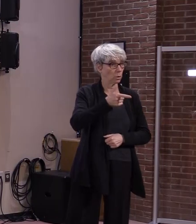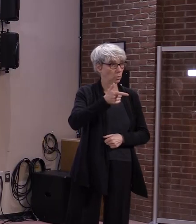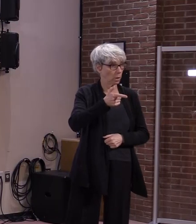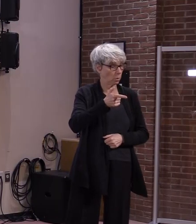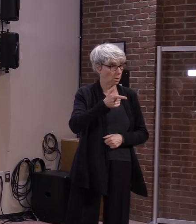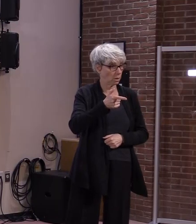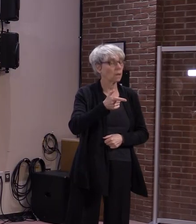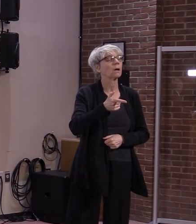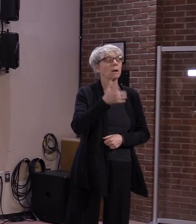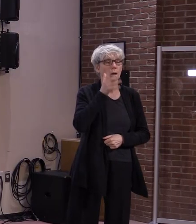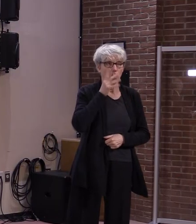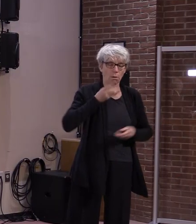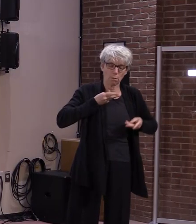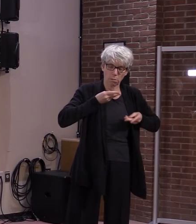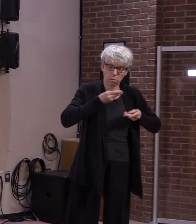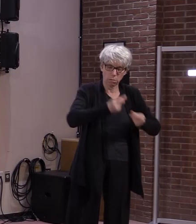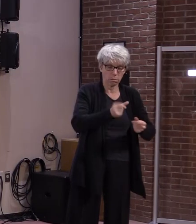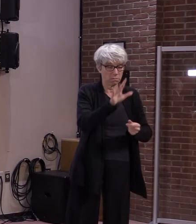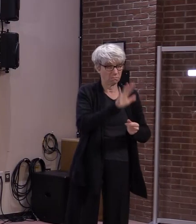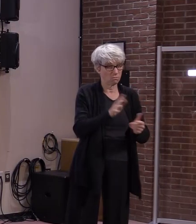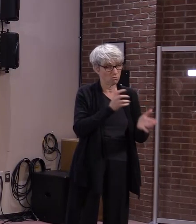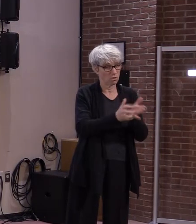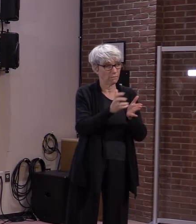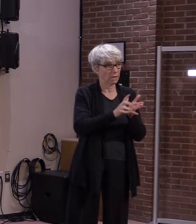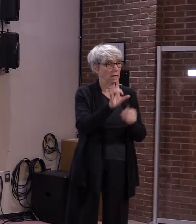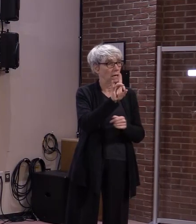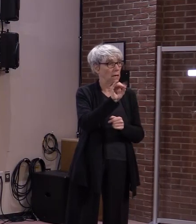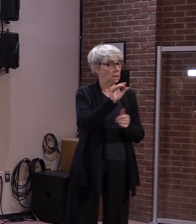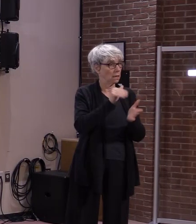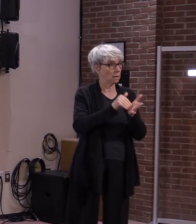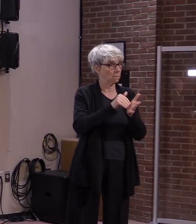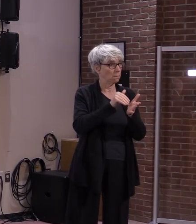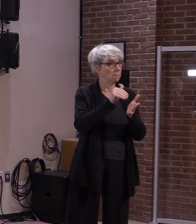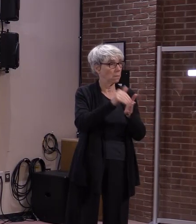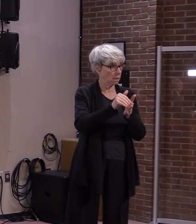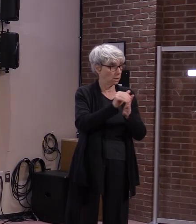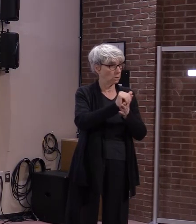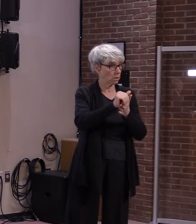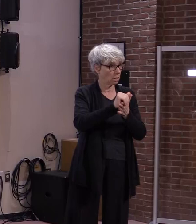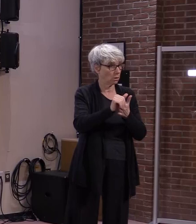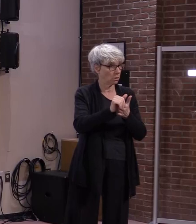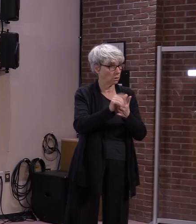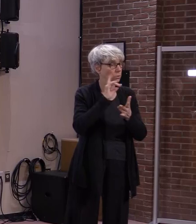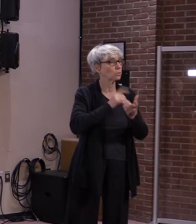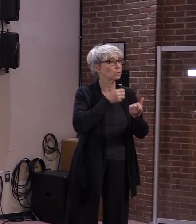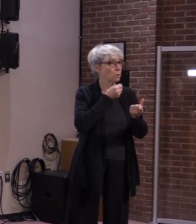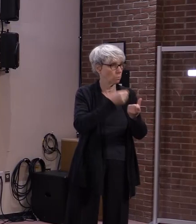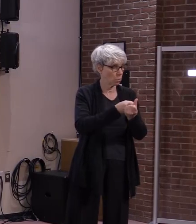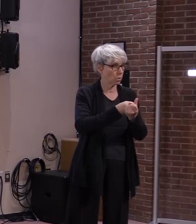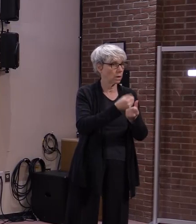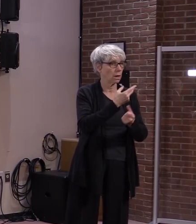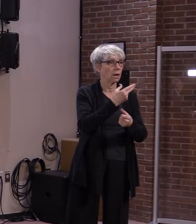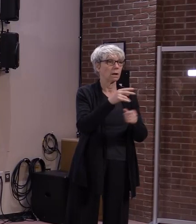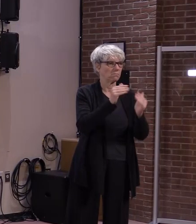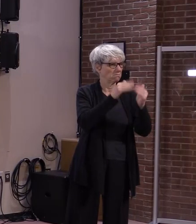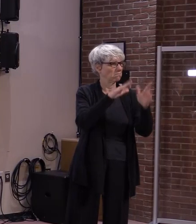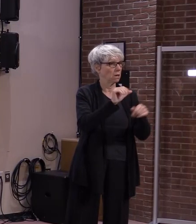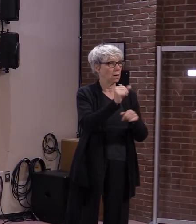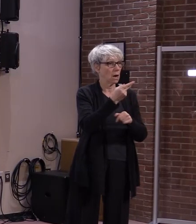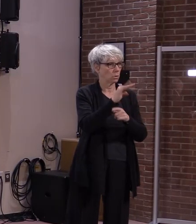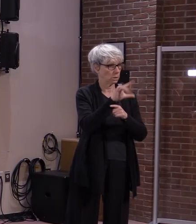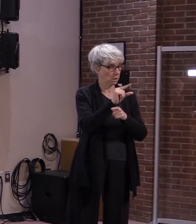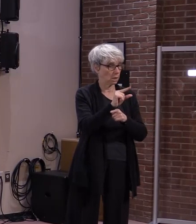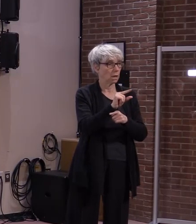money, approximately $80 million for this program. And in FY 22,